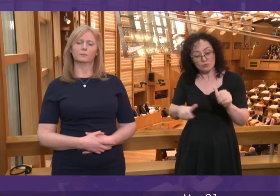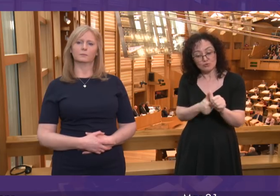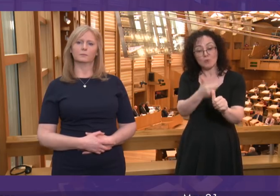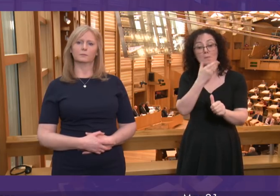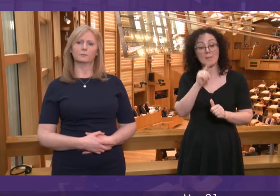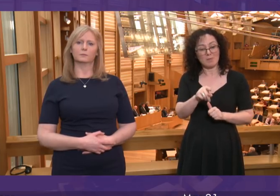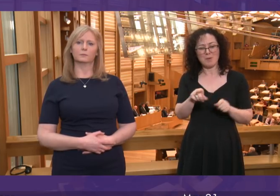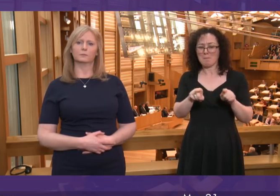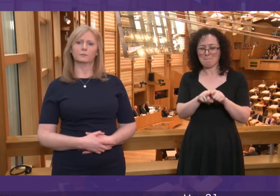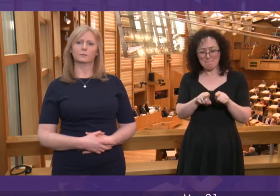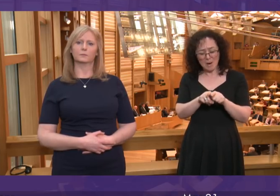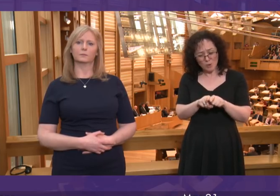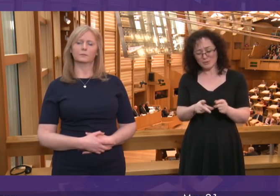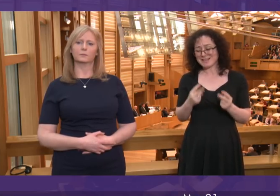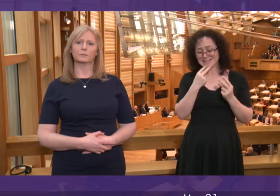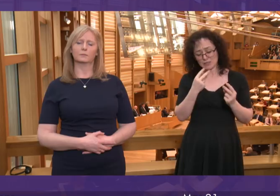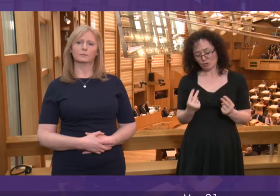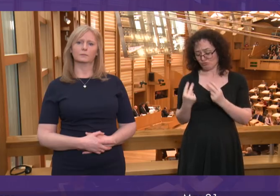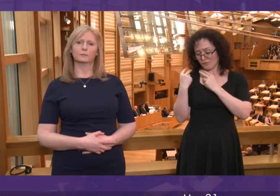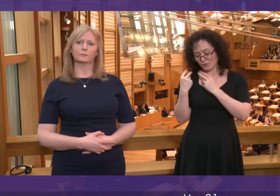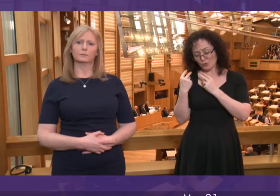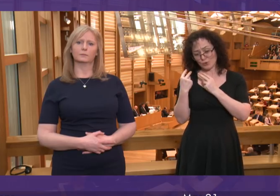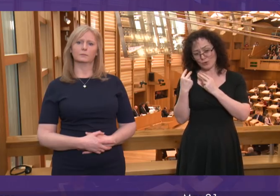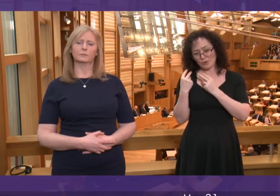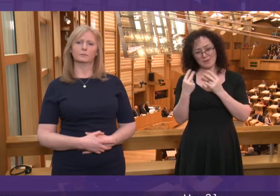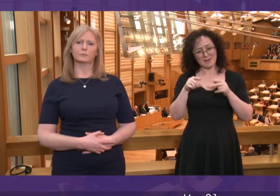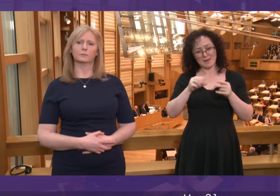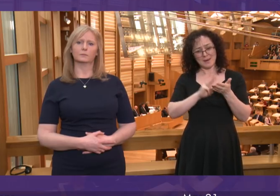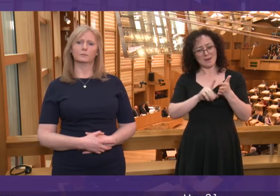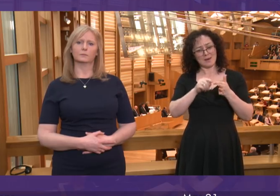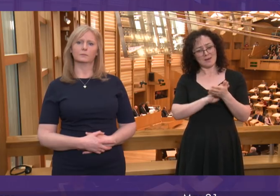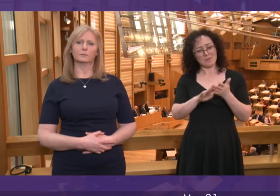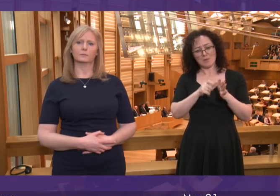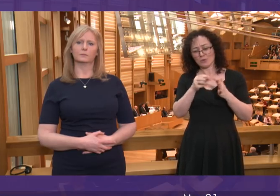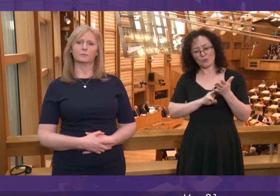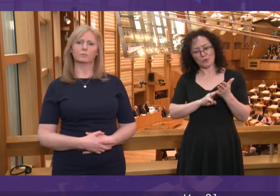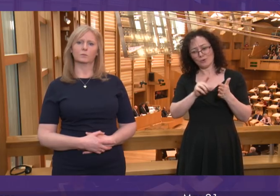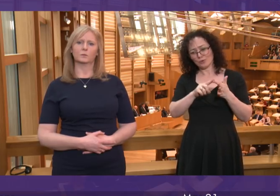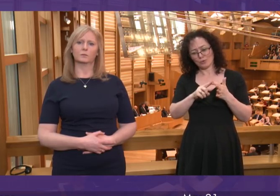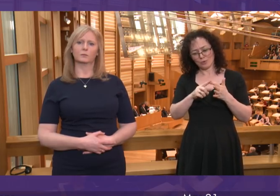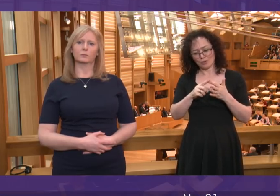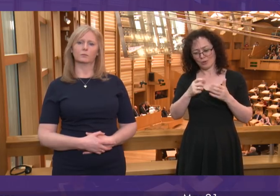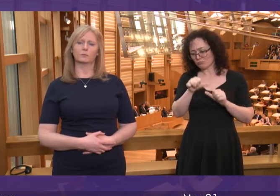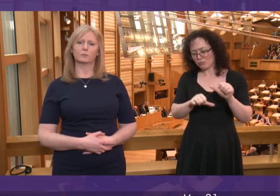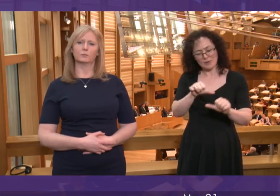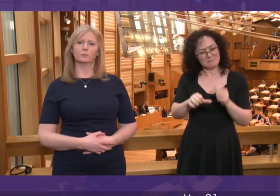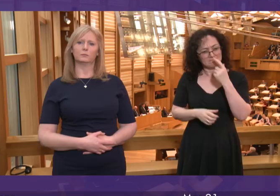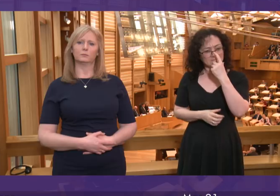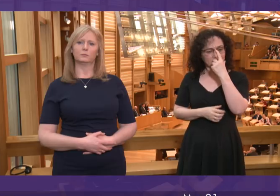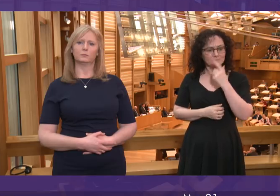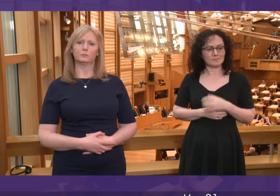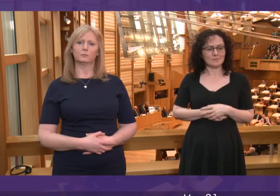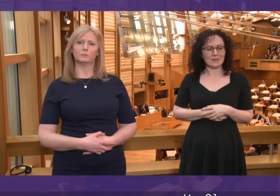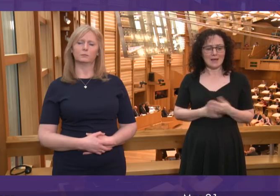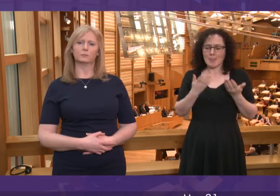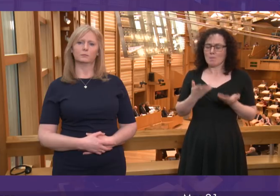methadone programme. We are actually not, let's admit it, overrun at the moment in politics by issues around which we can form any